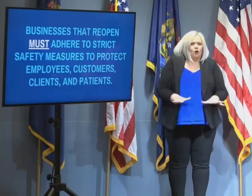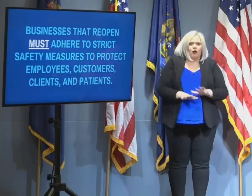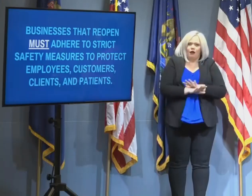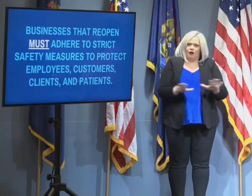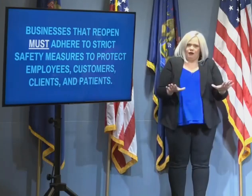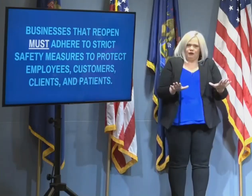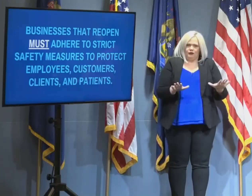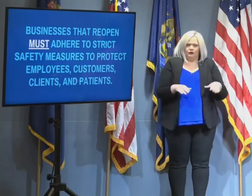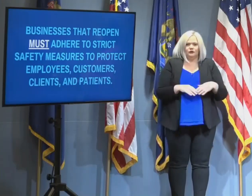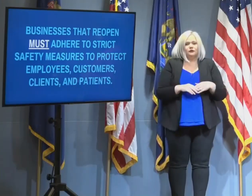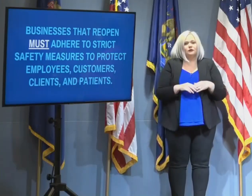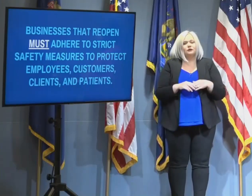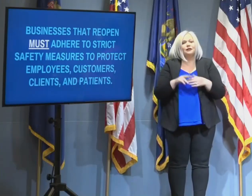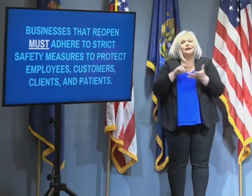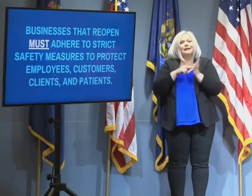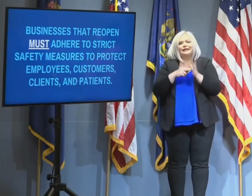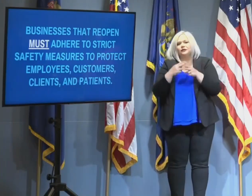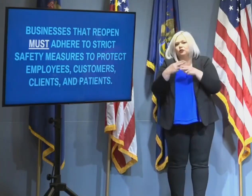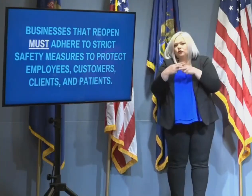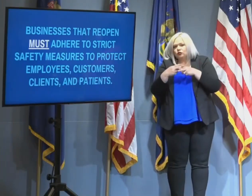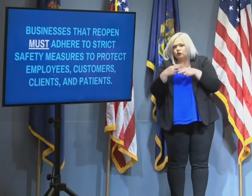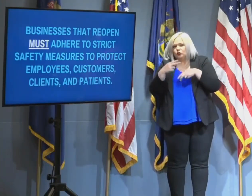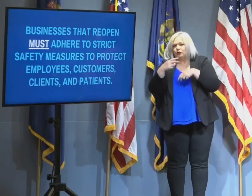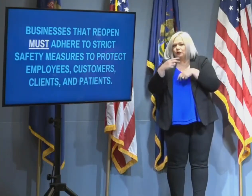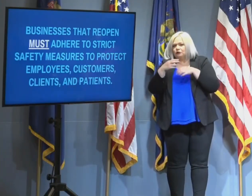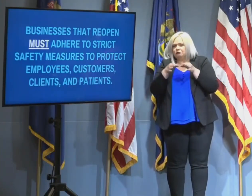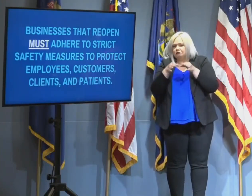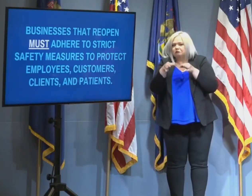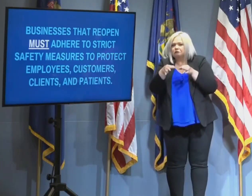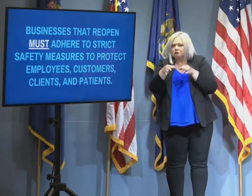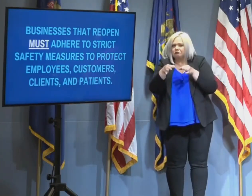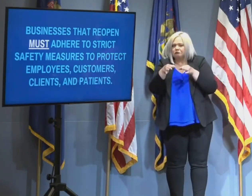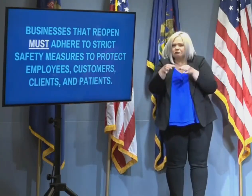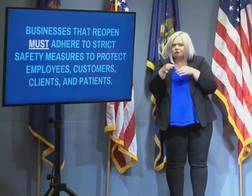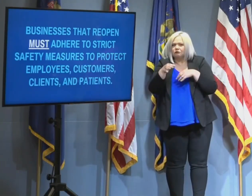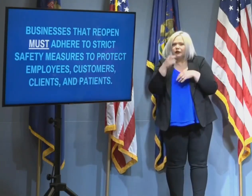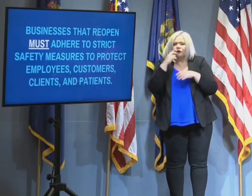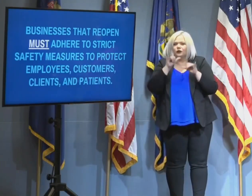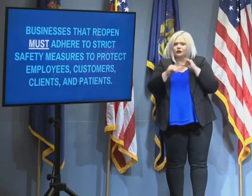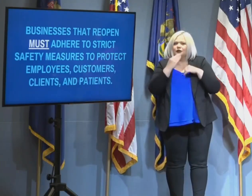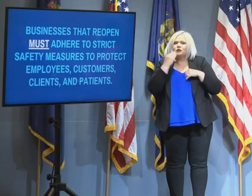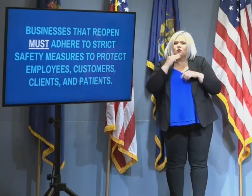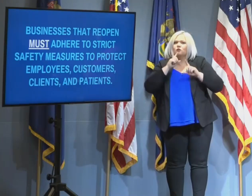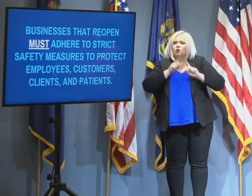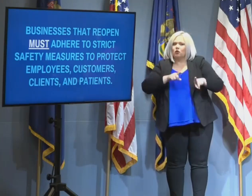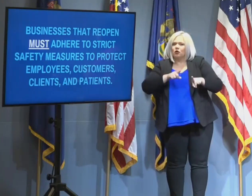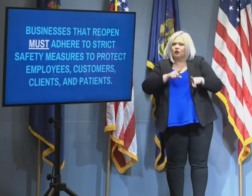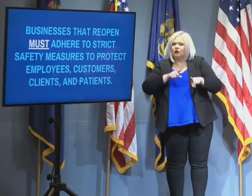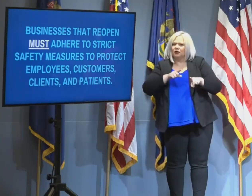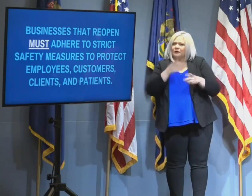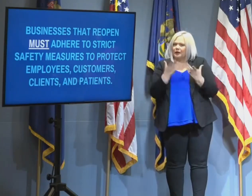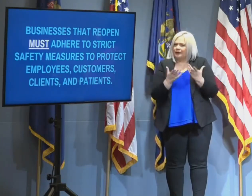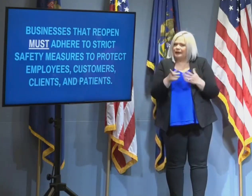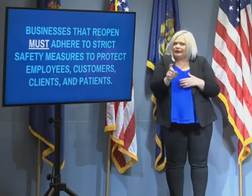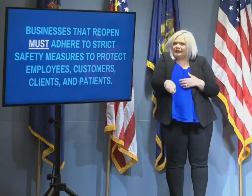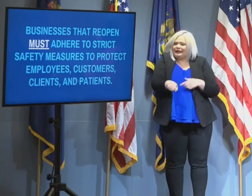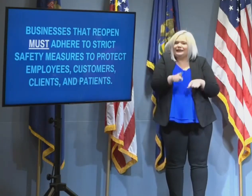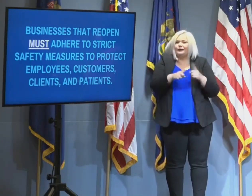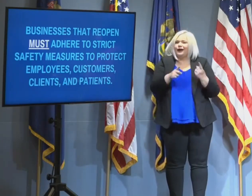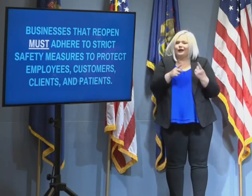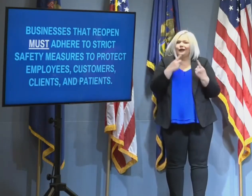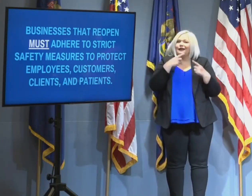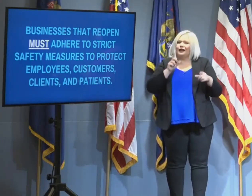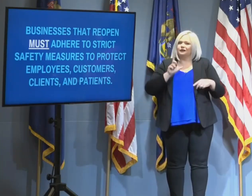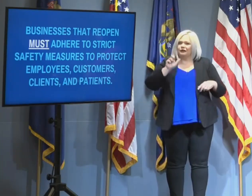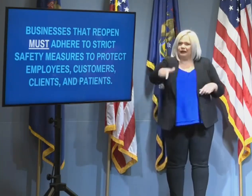another short-term temporary extension of the safer-at-home order will likely be necessary, and you'll hear more about that in the coming days. What we are